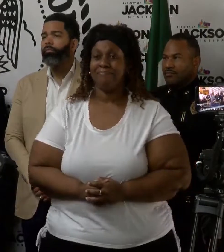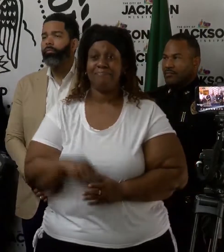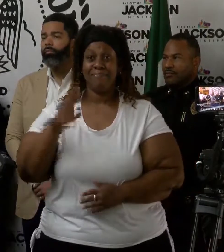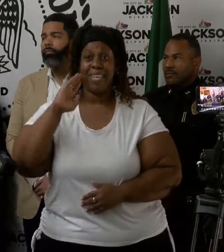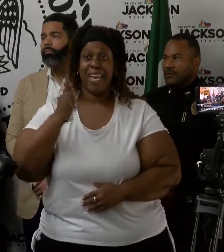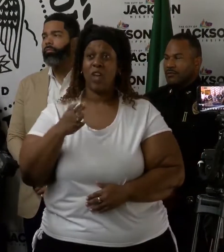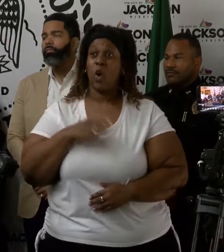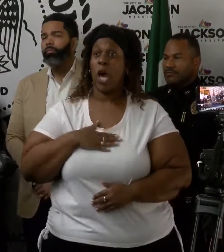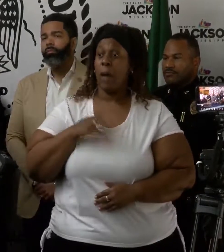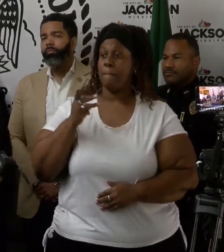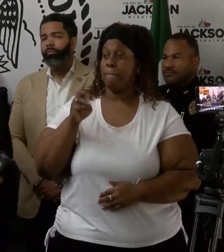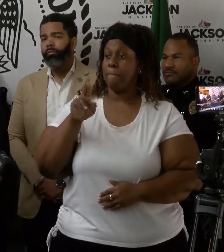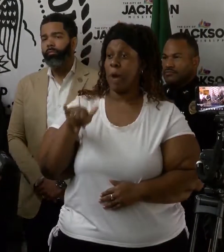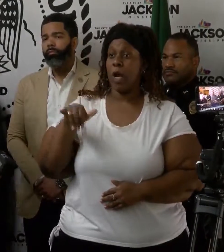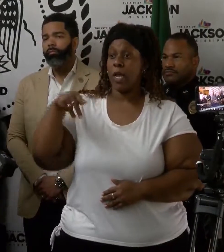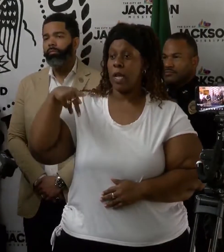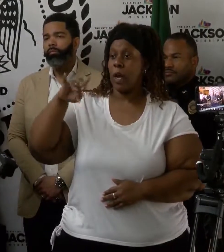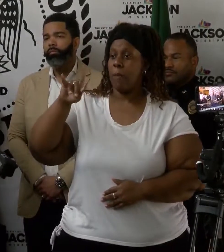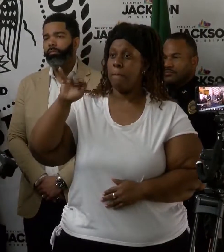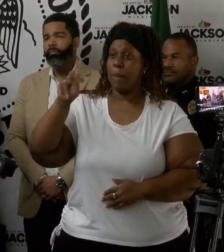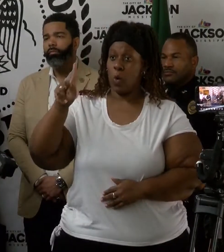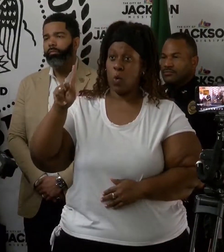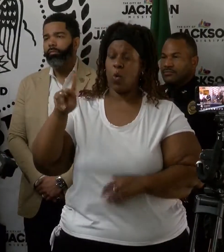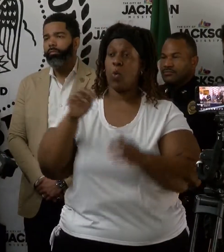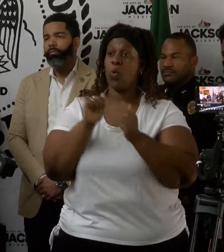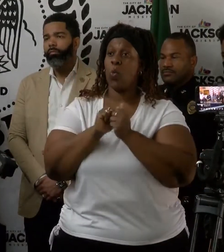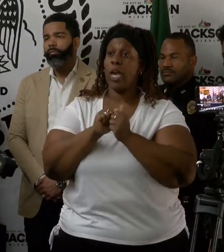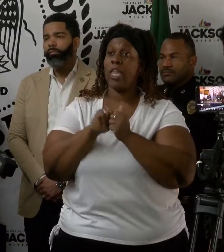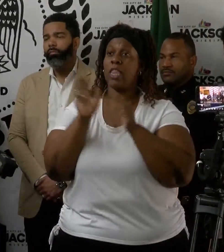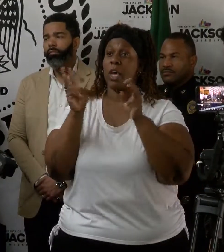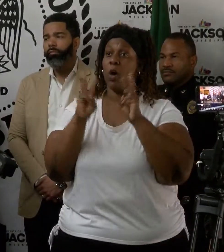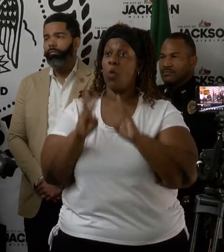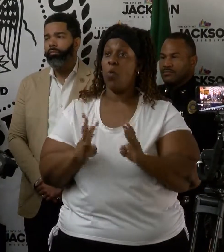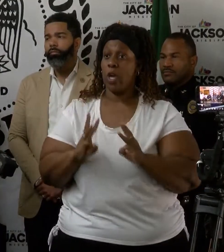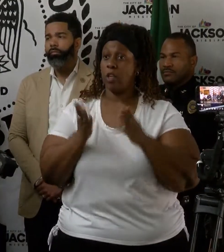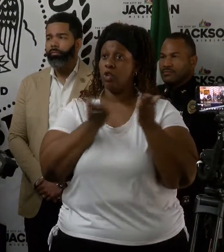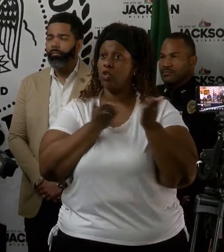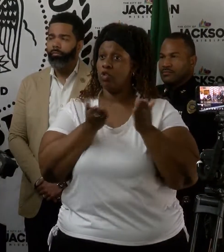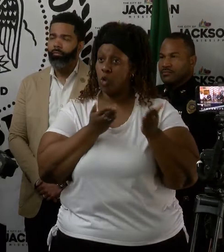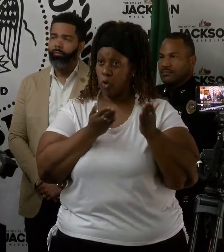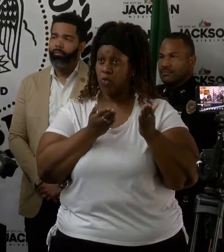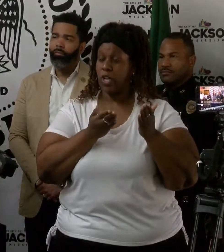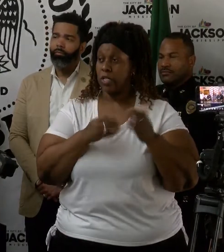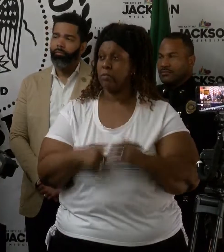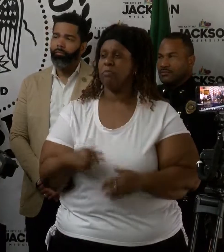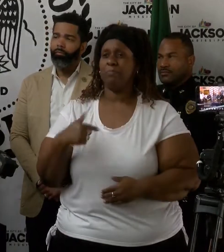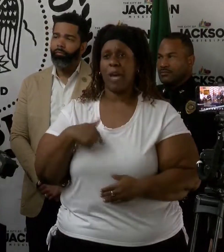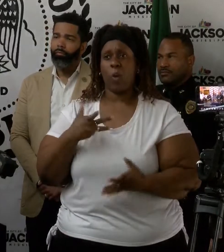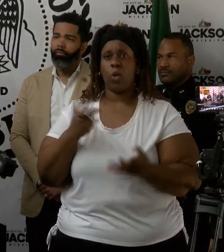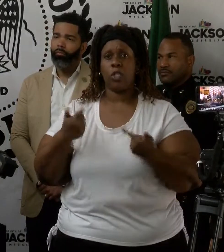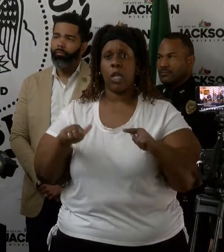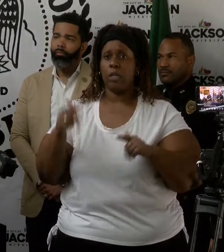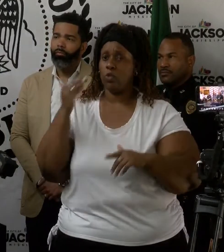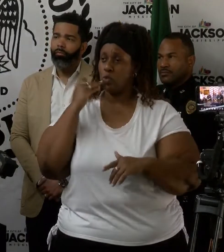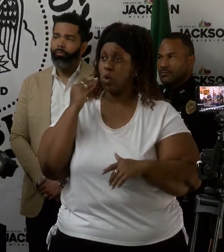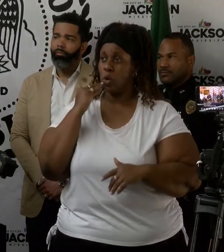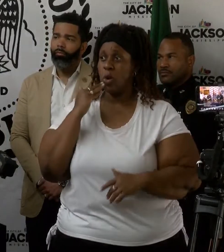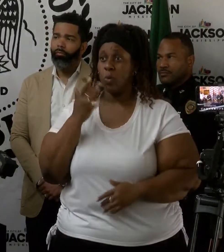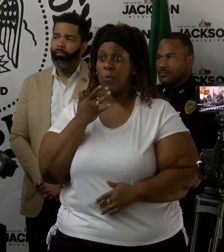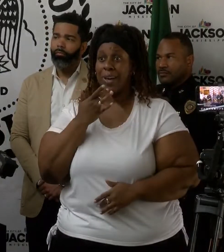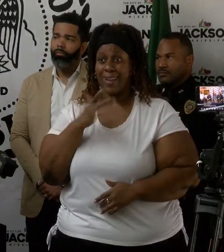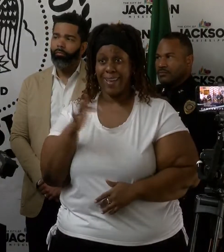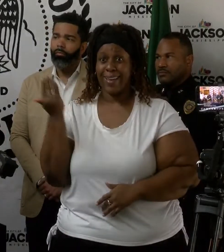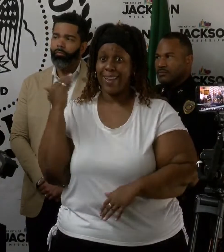Hi. I'm Marty Pope with the National Weather Service in Jackson. I'm a hydrologist. I wanted to let you know that we were very fortunate